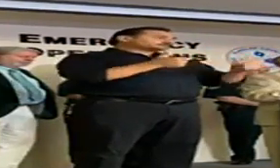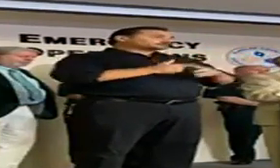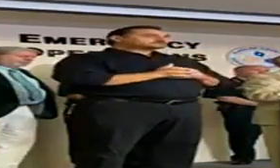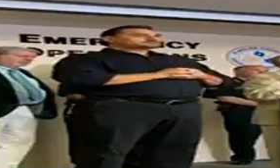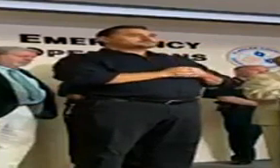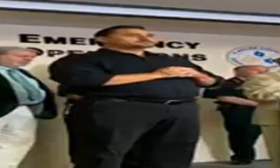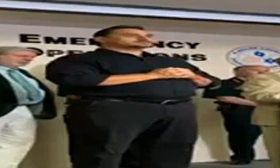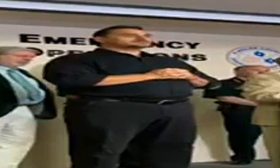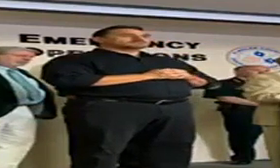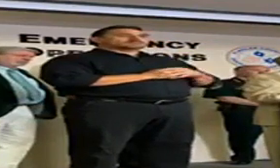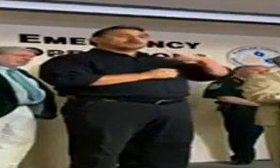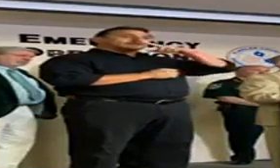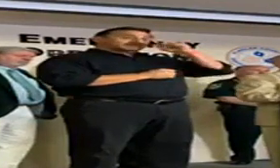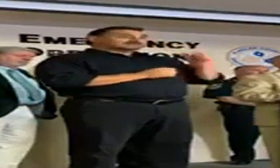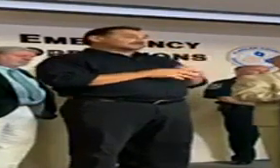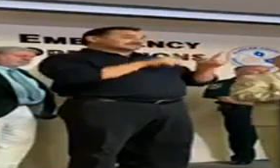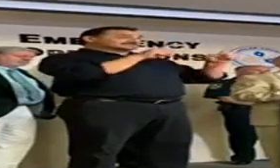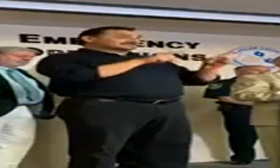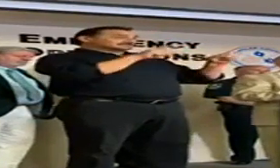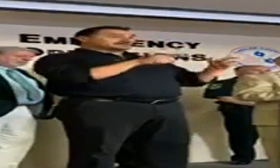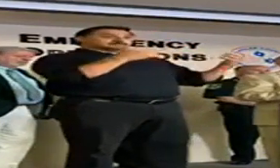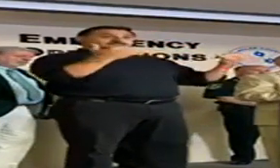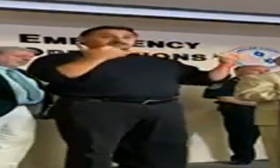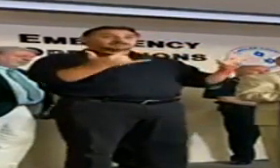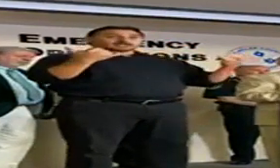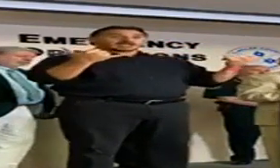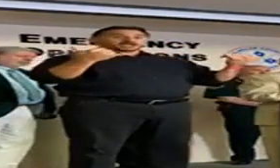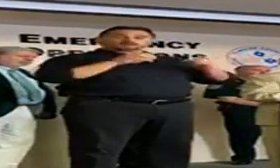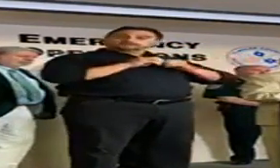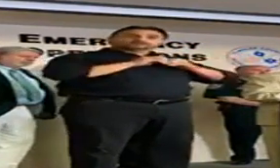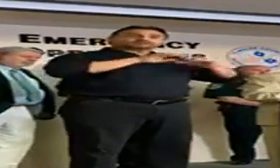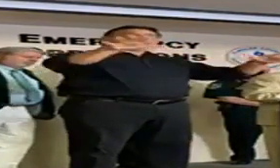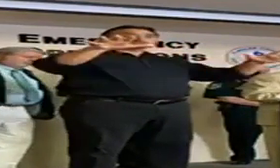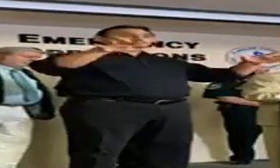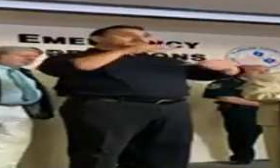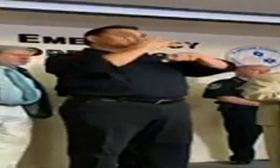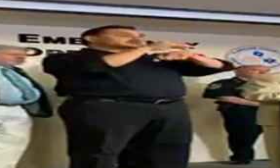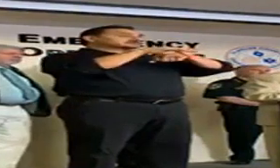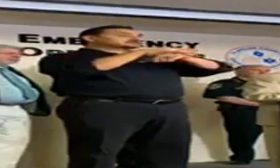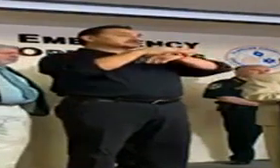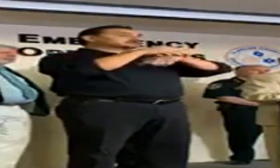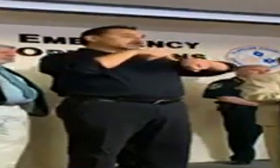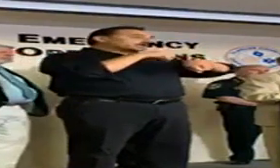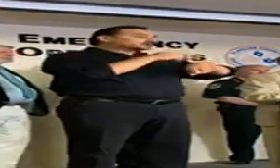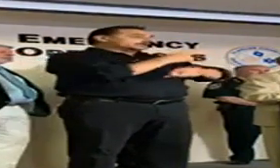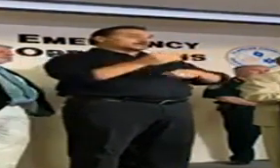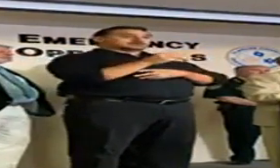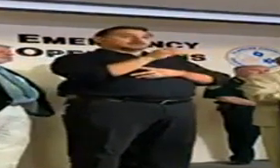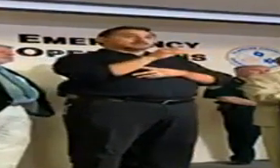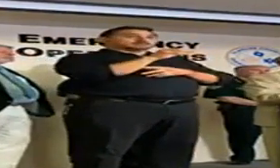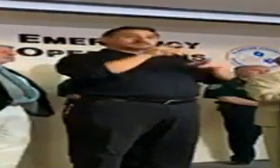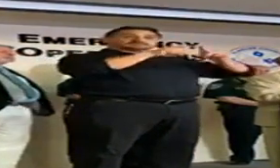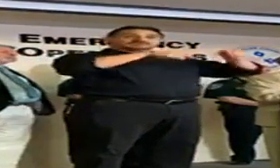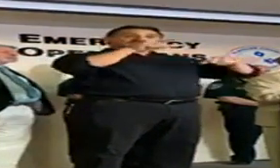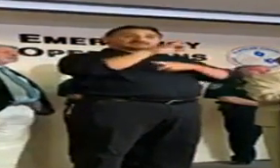So, because testing is now going to be widespread nationwide and in our states, we're going to